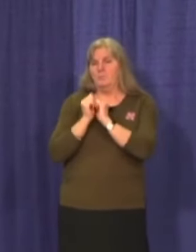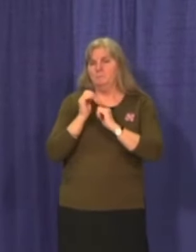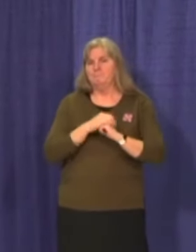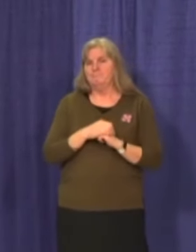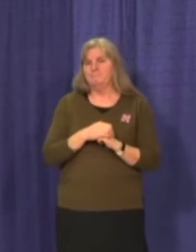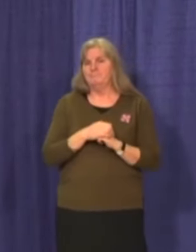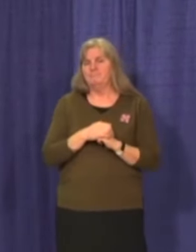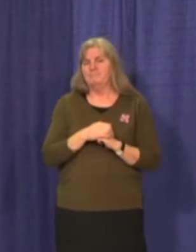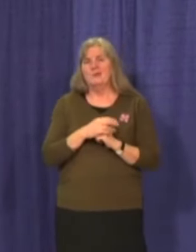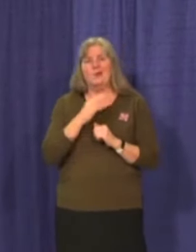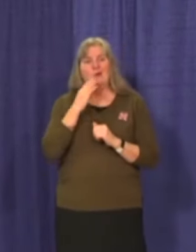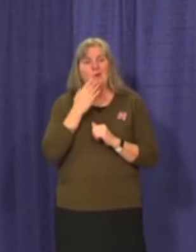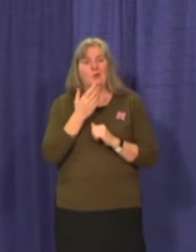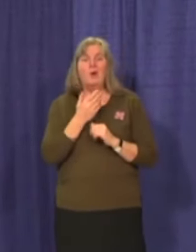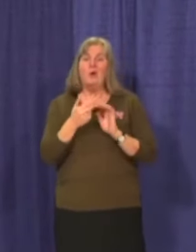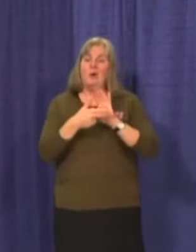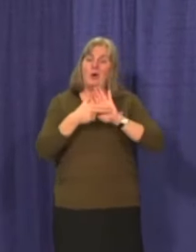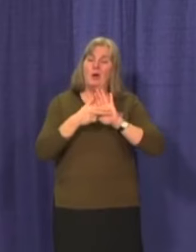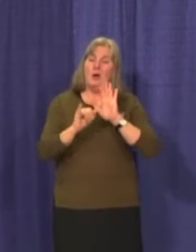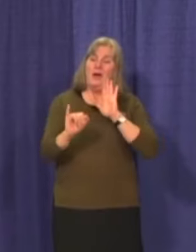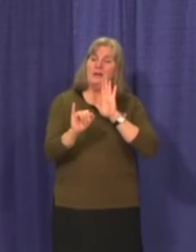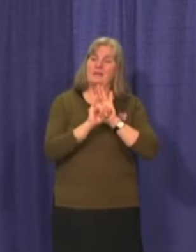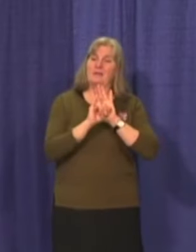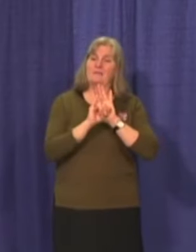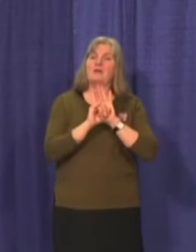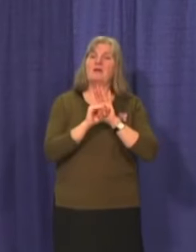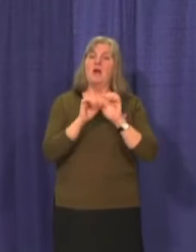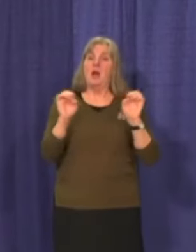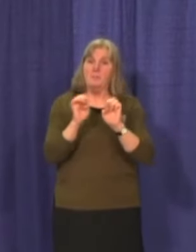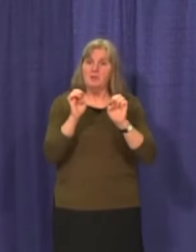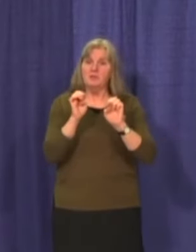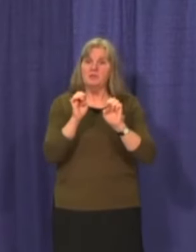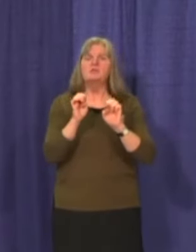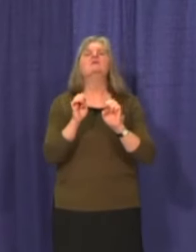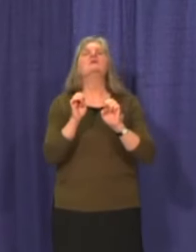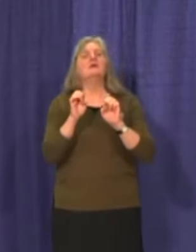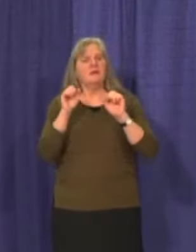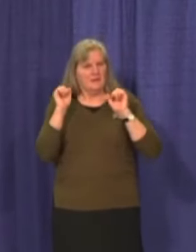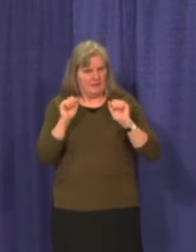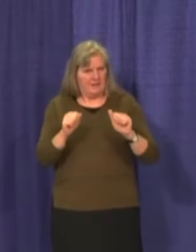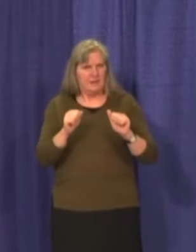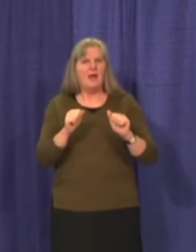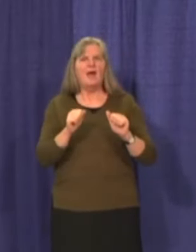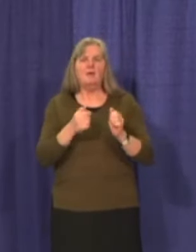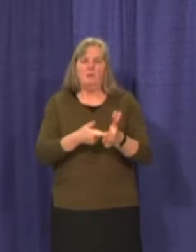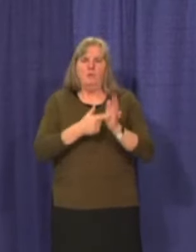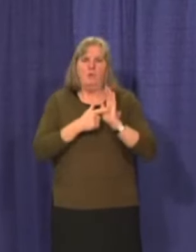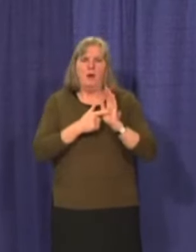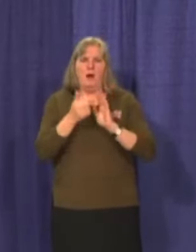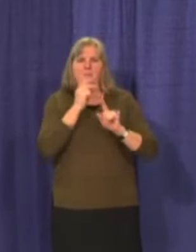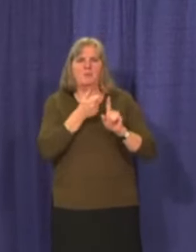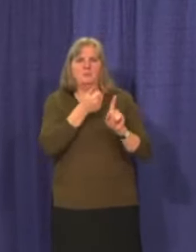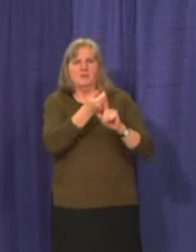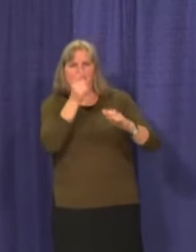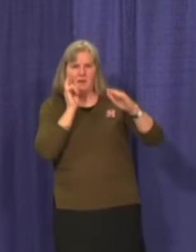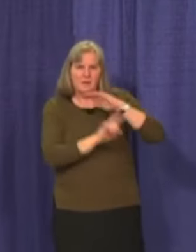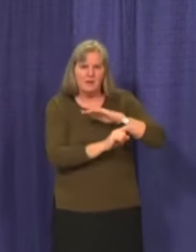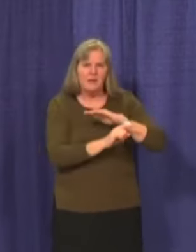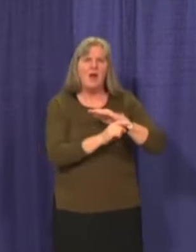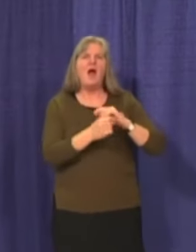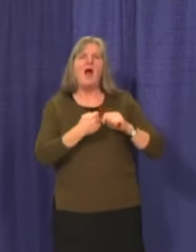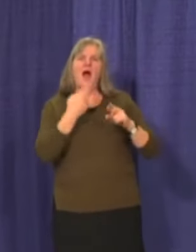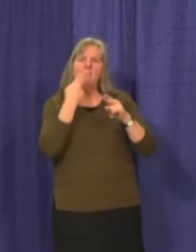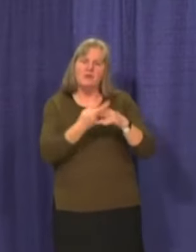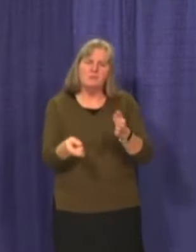Being in a state of emergency is what makes it possible to require people to self-isolate, to sign declarations